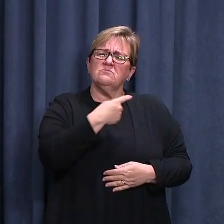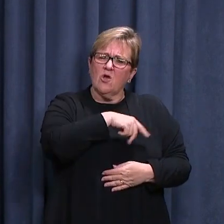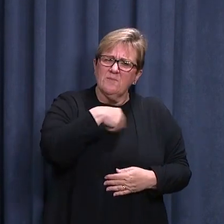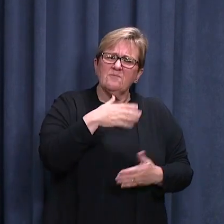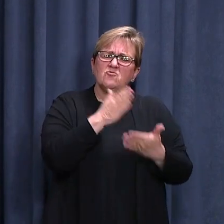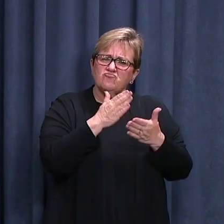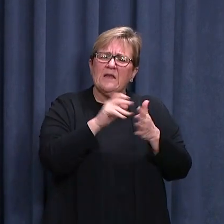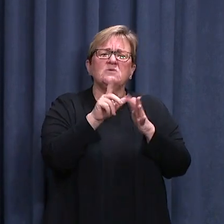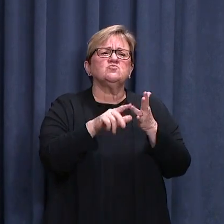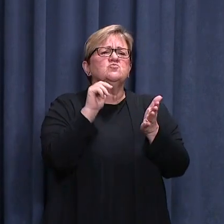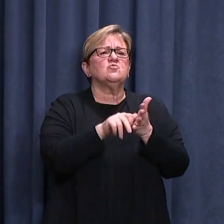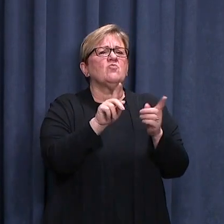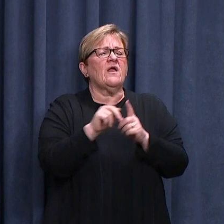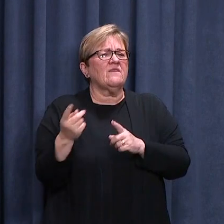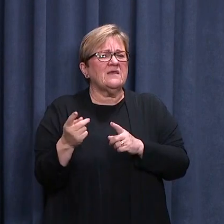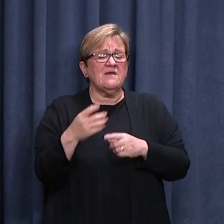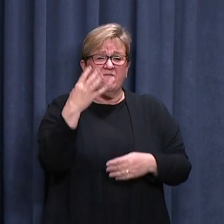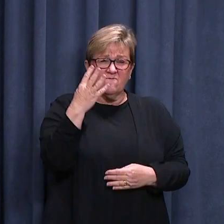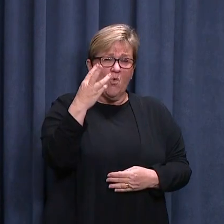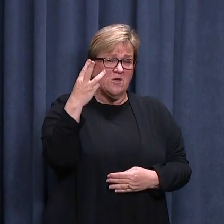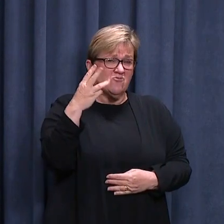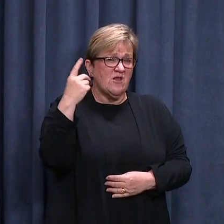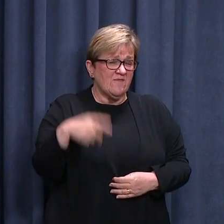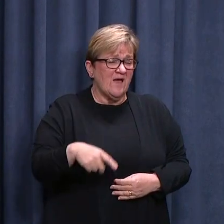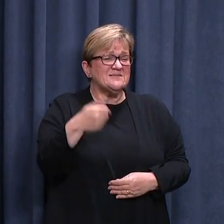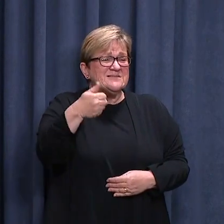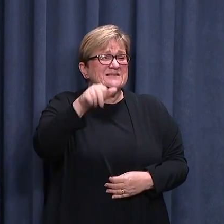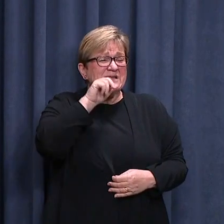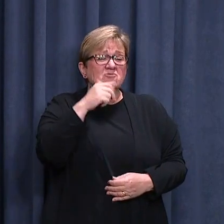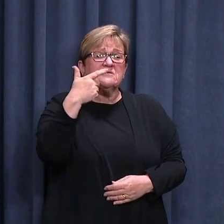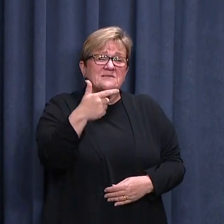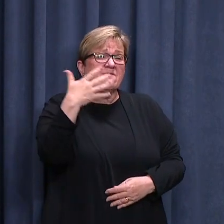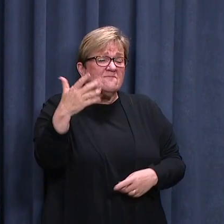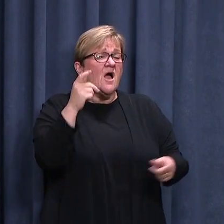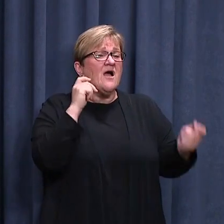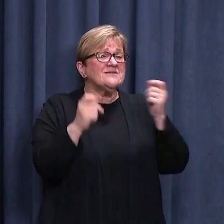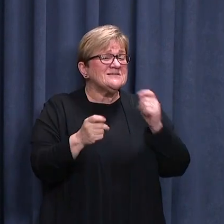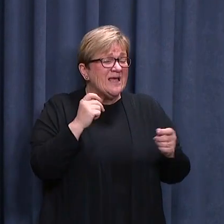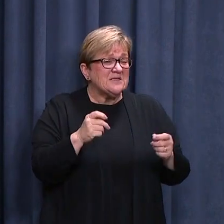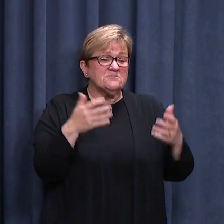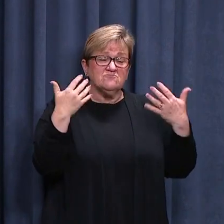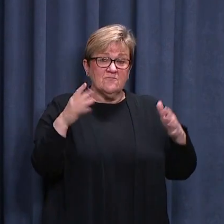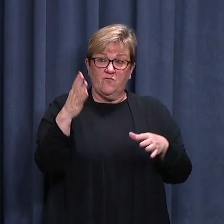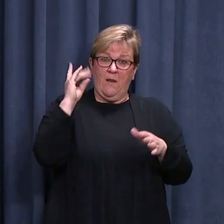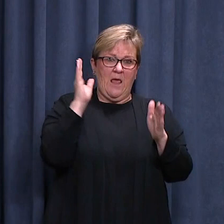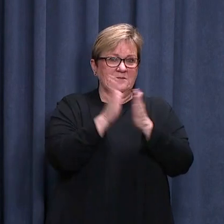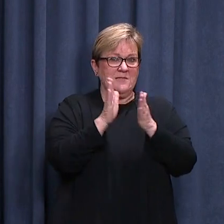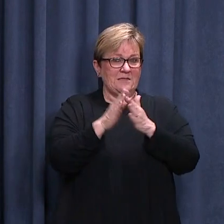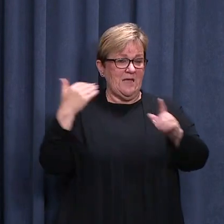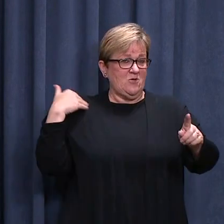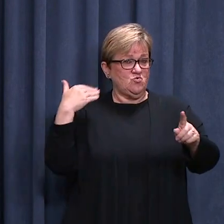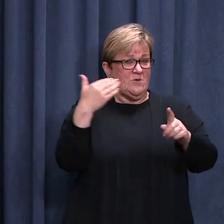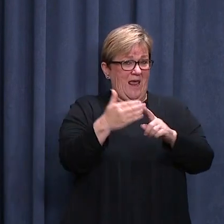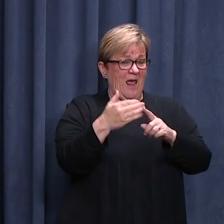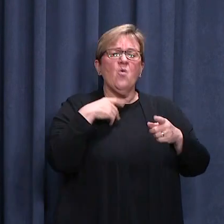to doing the right thing. 43,675 tests have been done since Sunday and